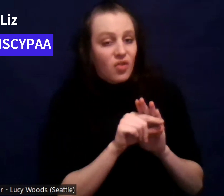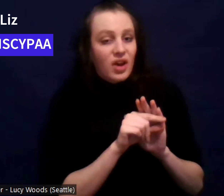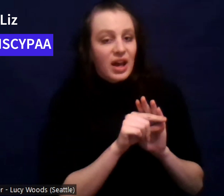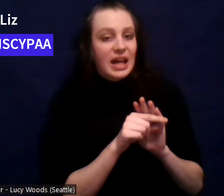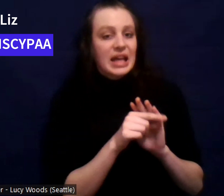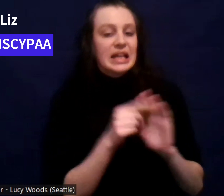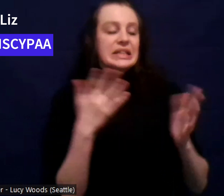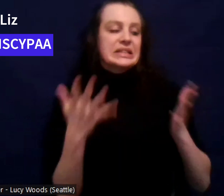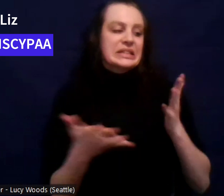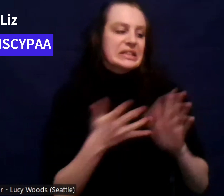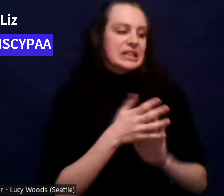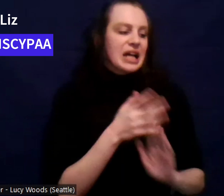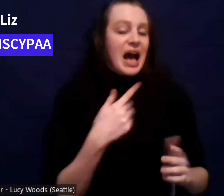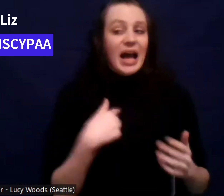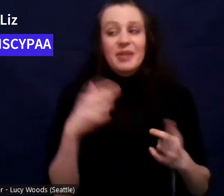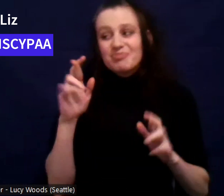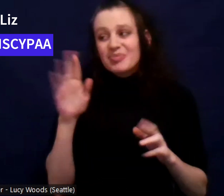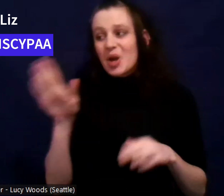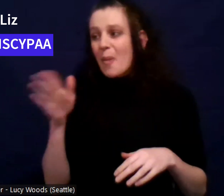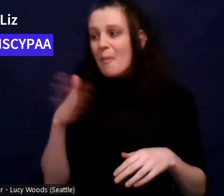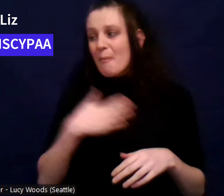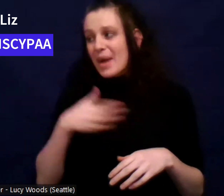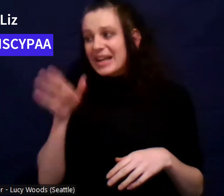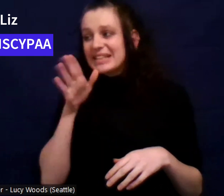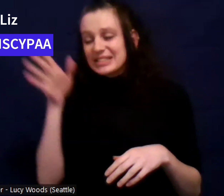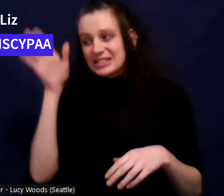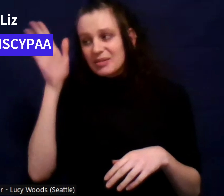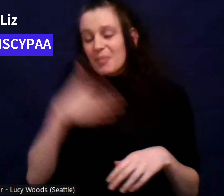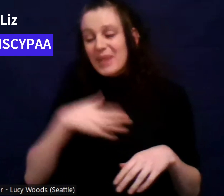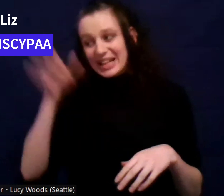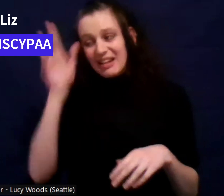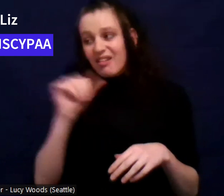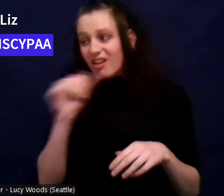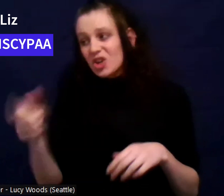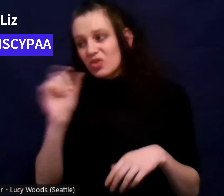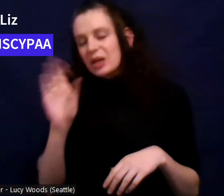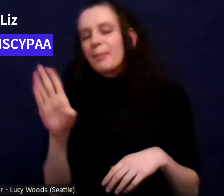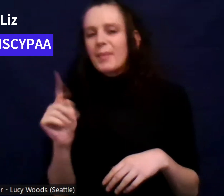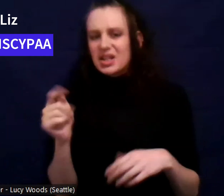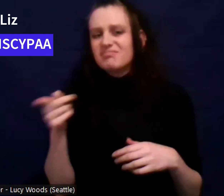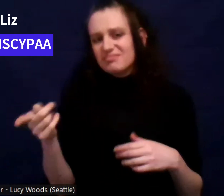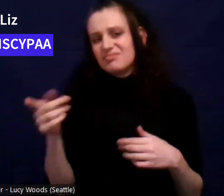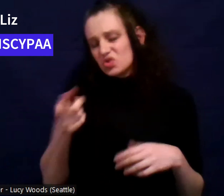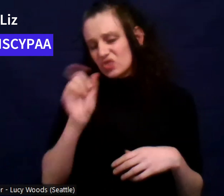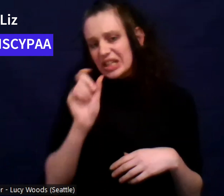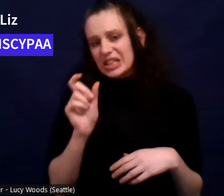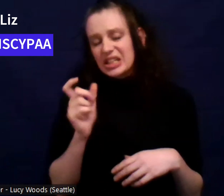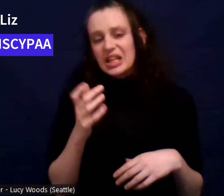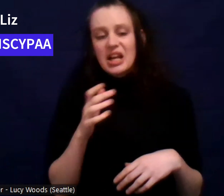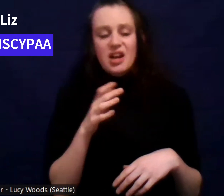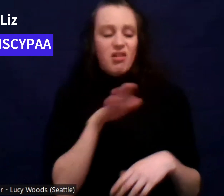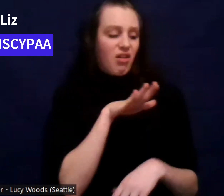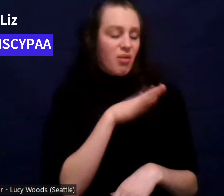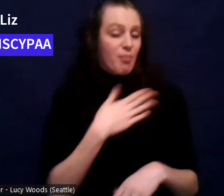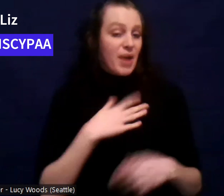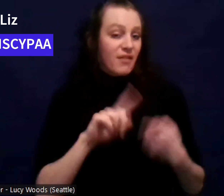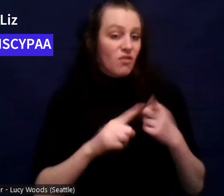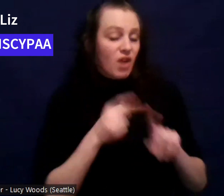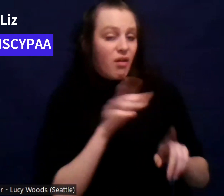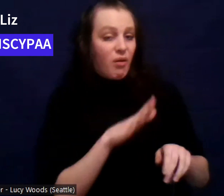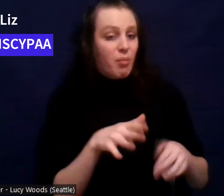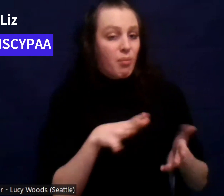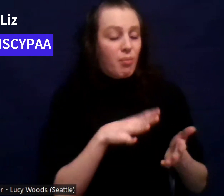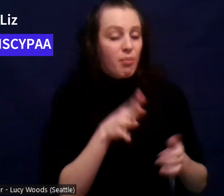and like, she wasn't allowed at my house anymore. Um, which really sucked. So I just felt like different. And then